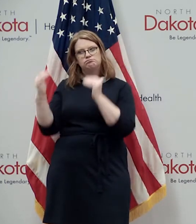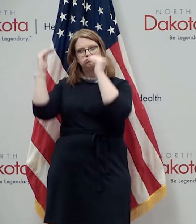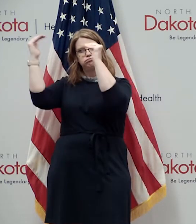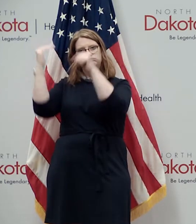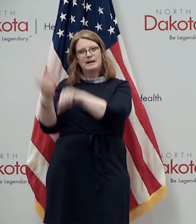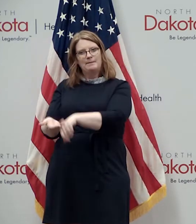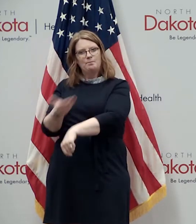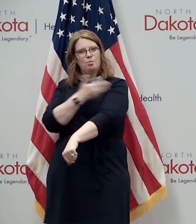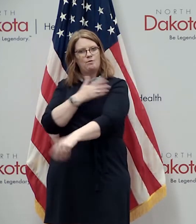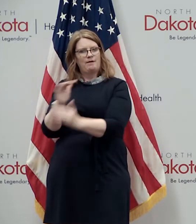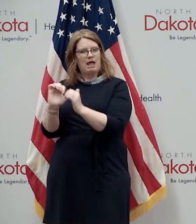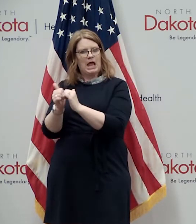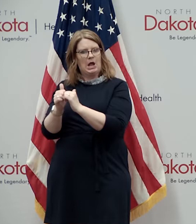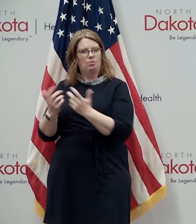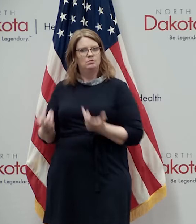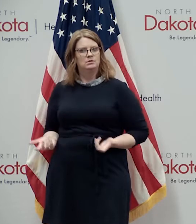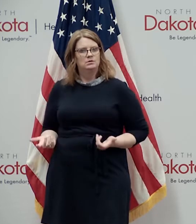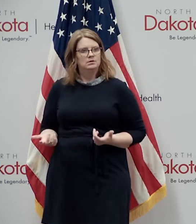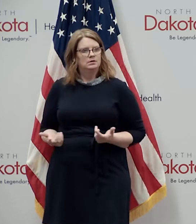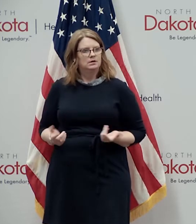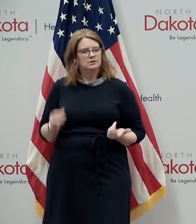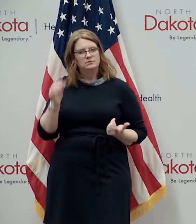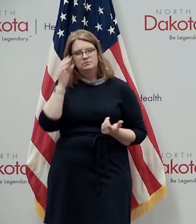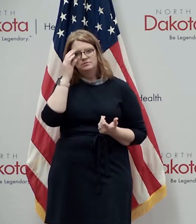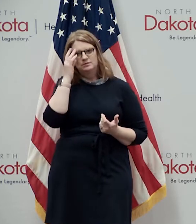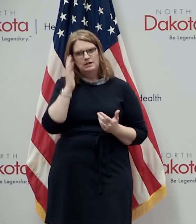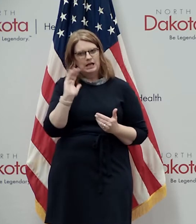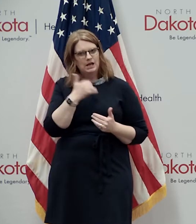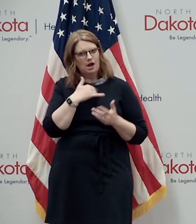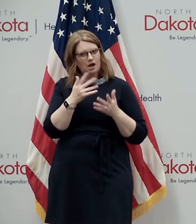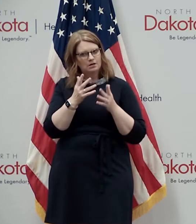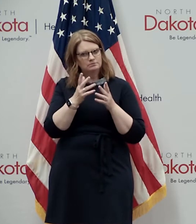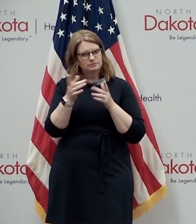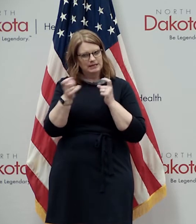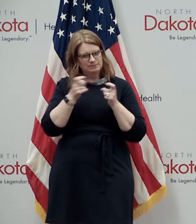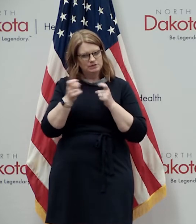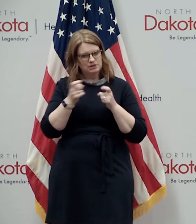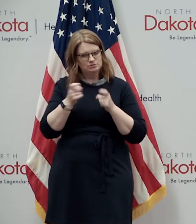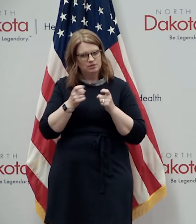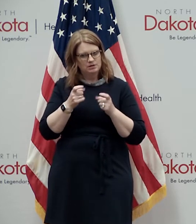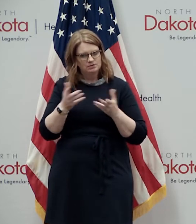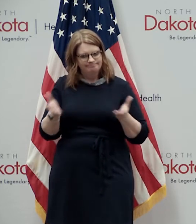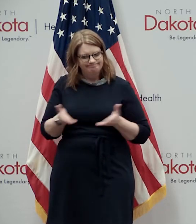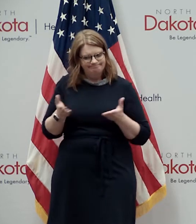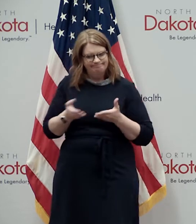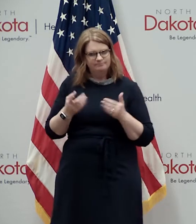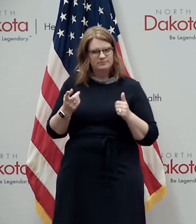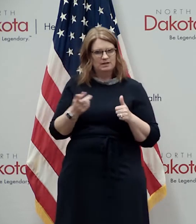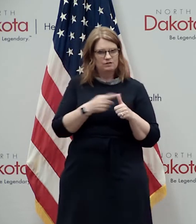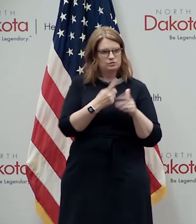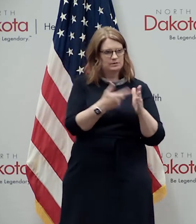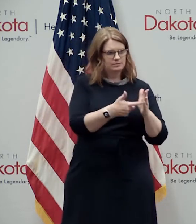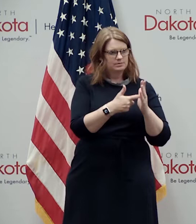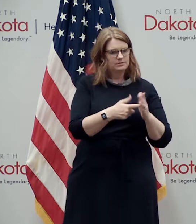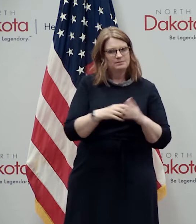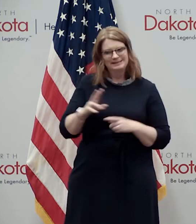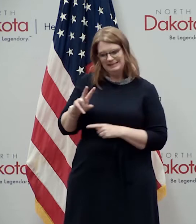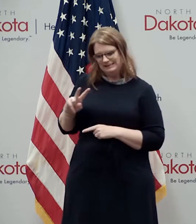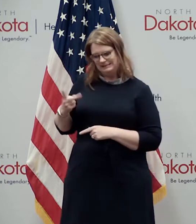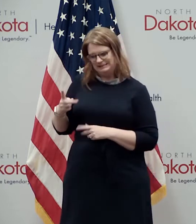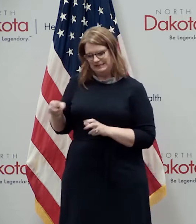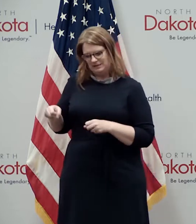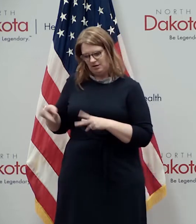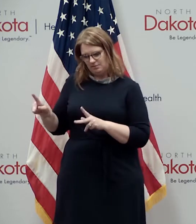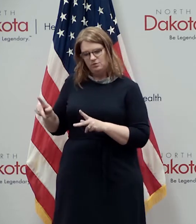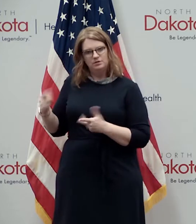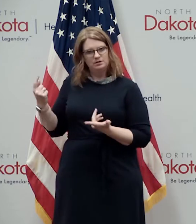and our administration wants to push hard on both of those fronts the first one's a prerequisite but the second one there's an opportunity here